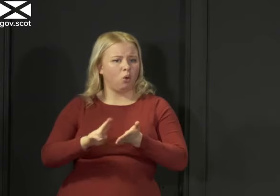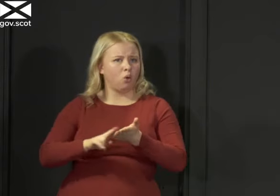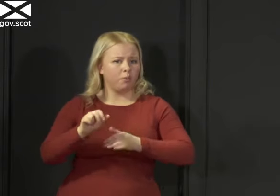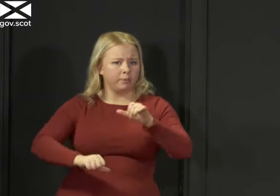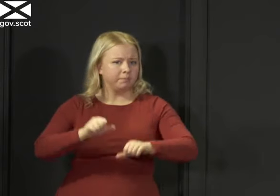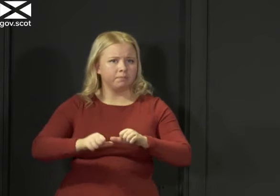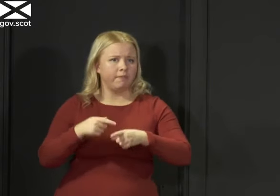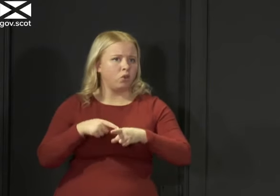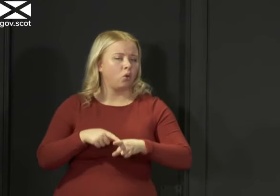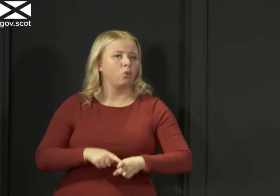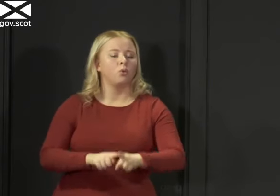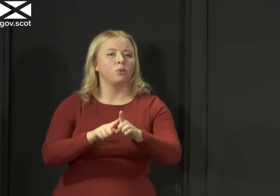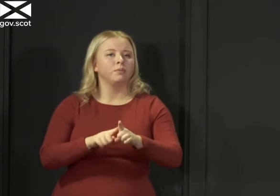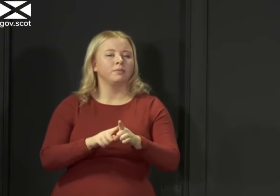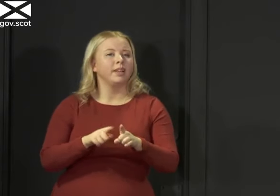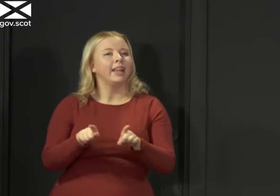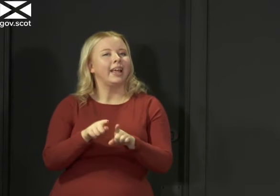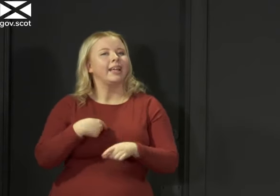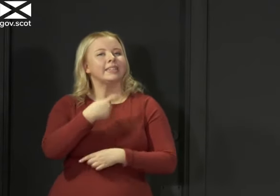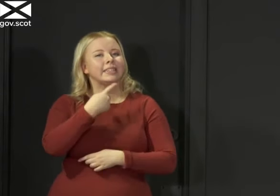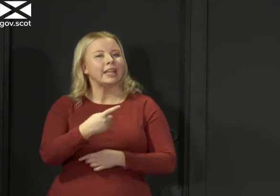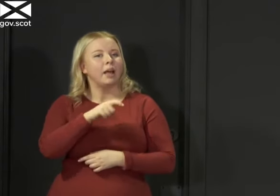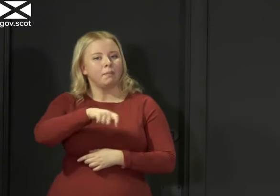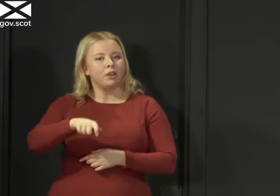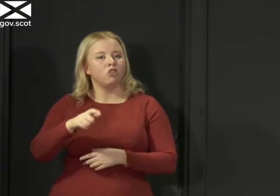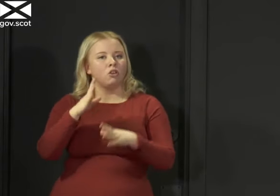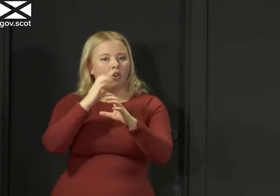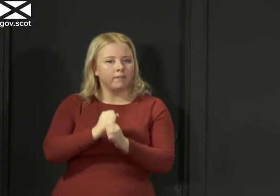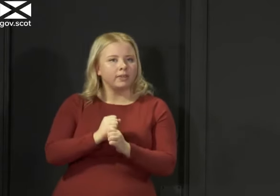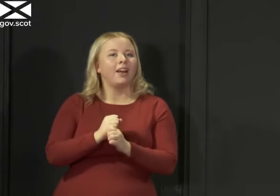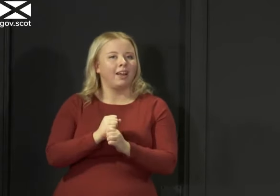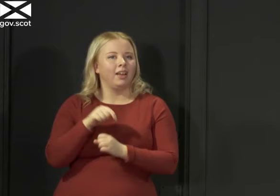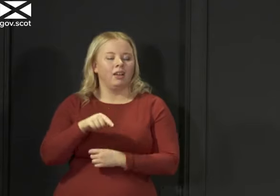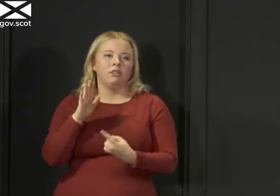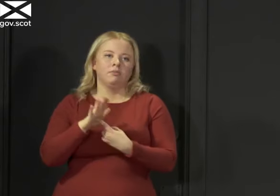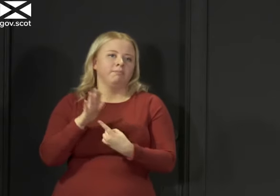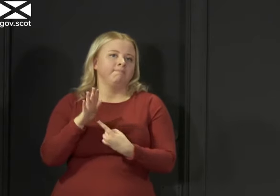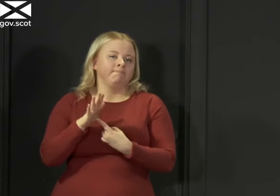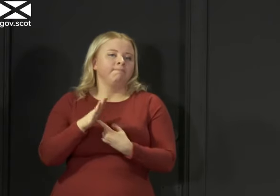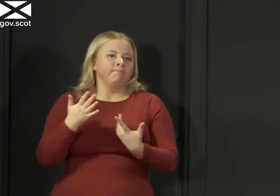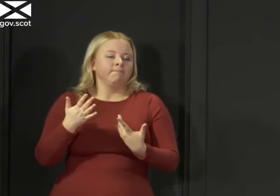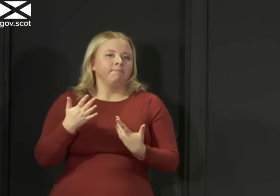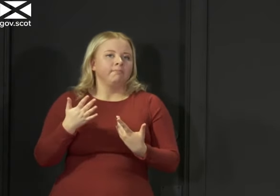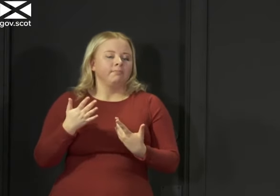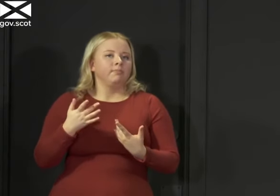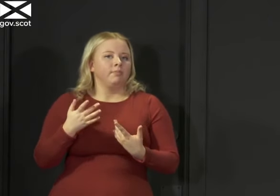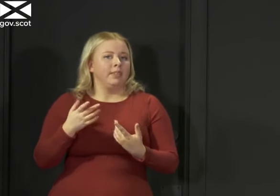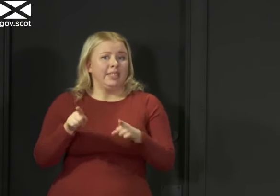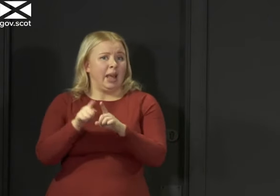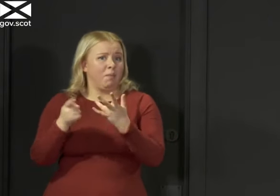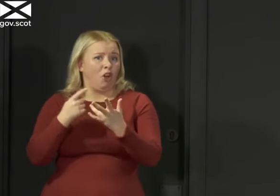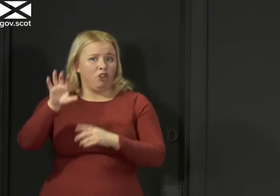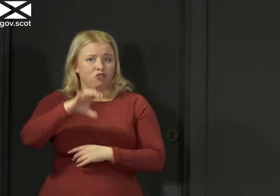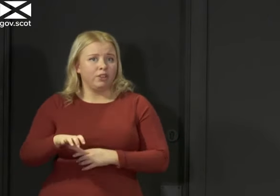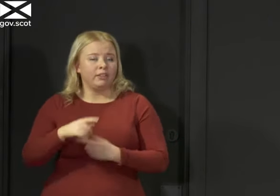were followed as I said the other day patient confidentiality was a real issue and presumably an issue for all countries in